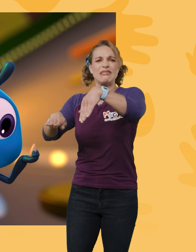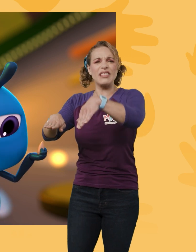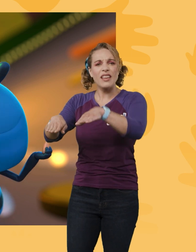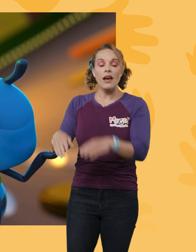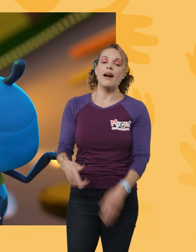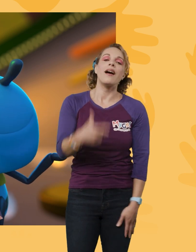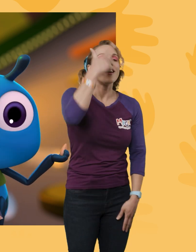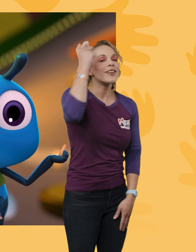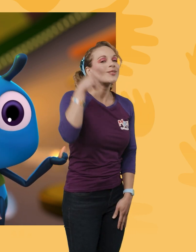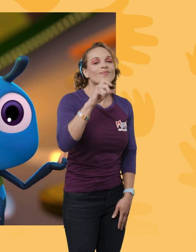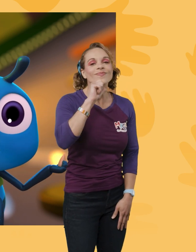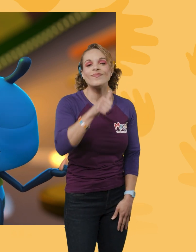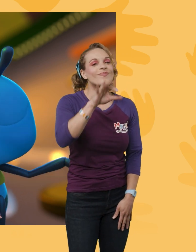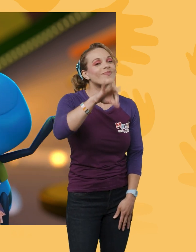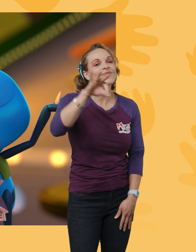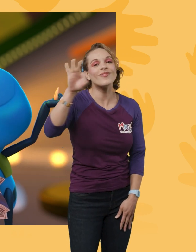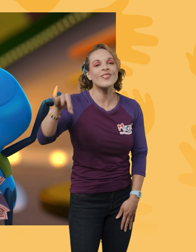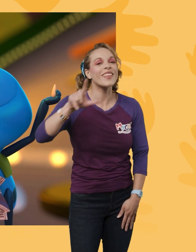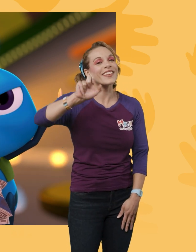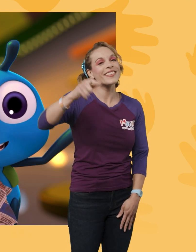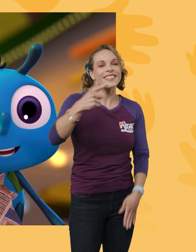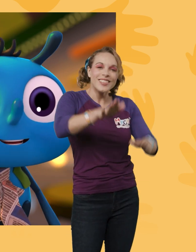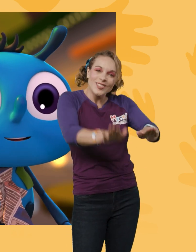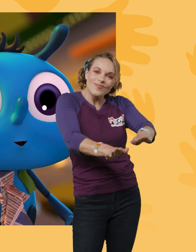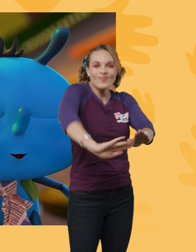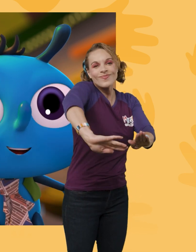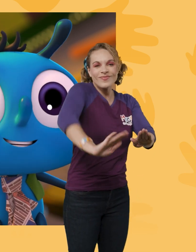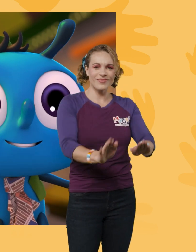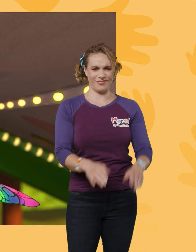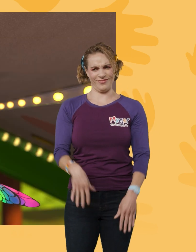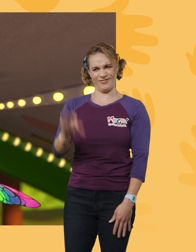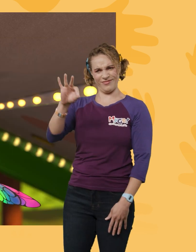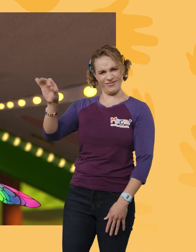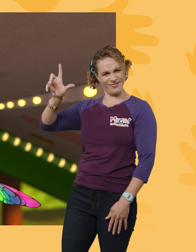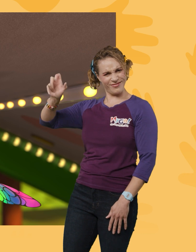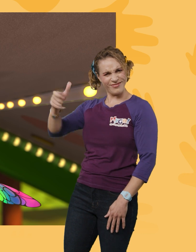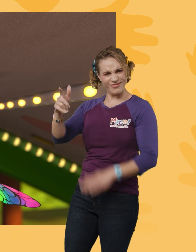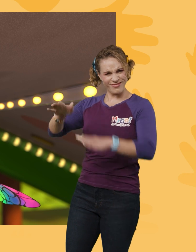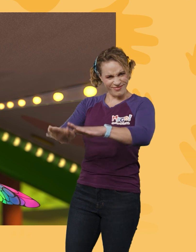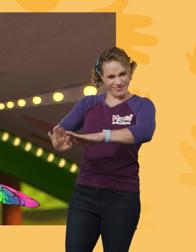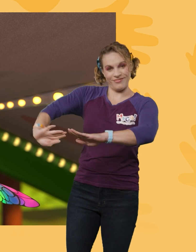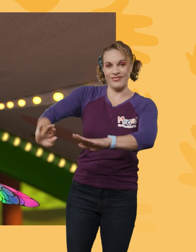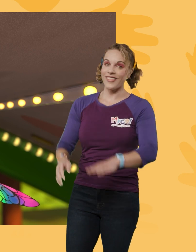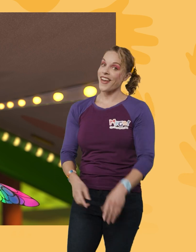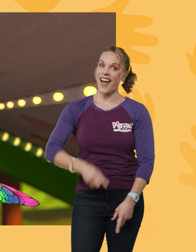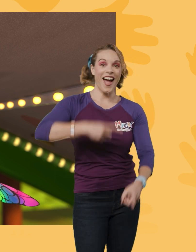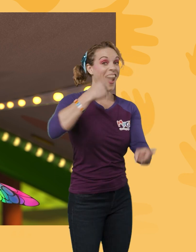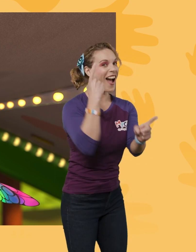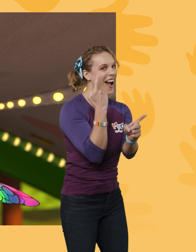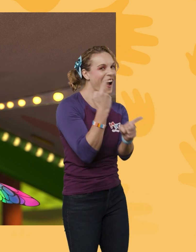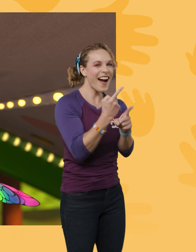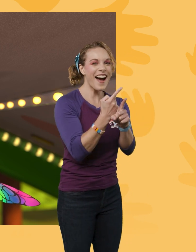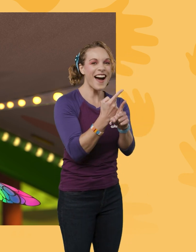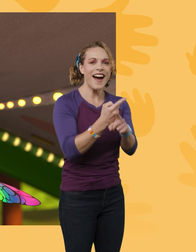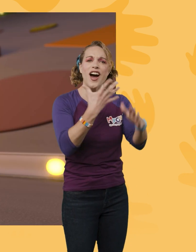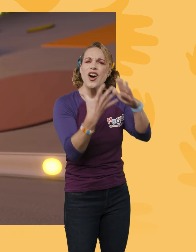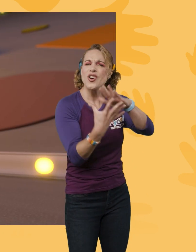because you're not doing the fly leg twist! The fly leg twist? That's right! Fly